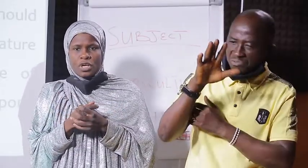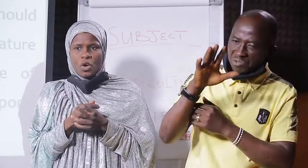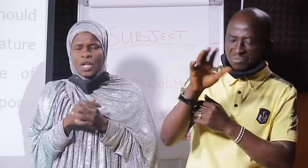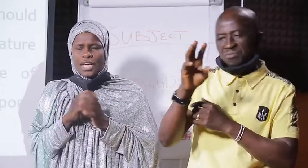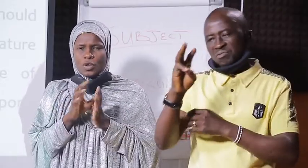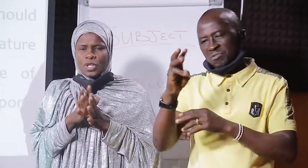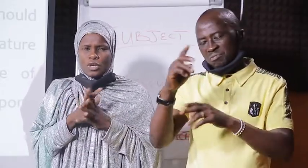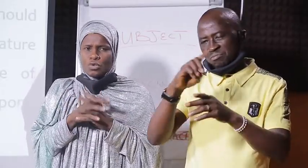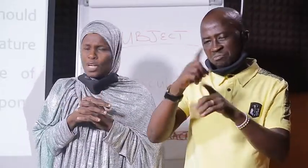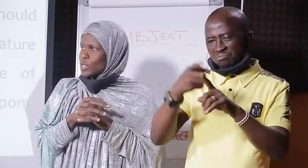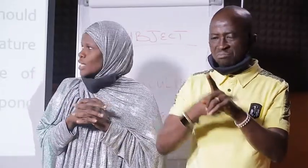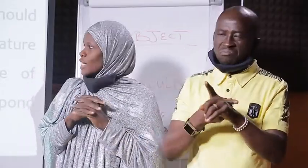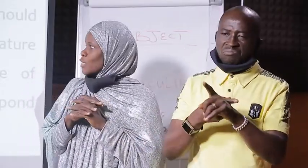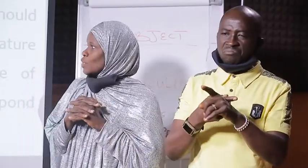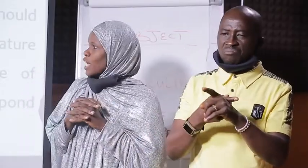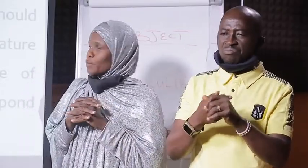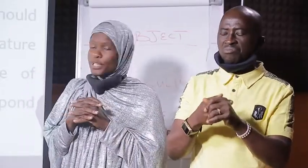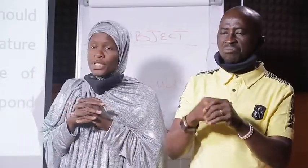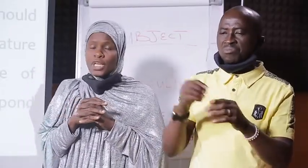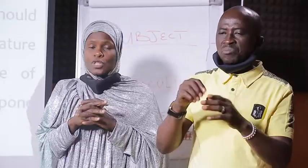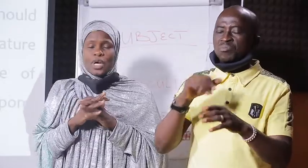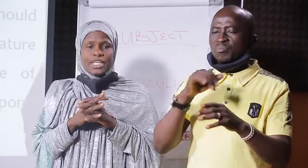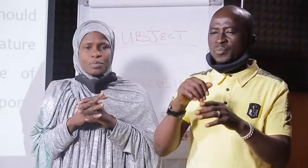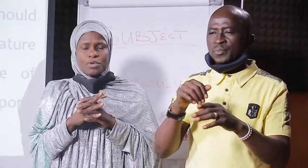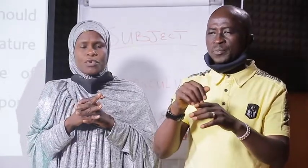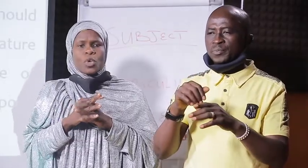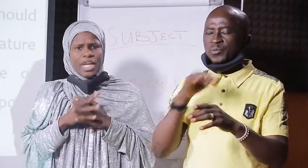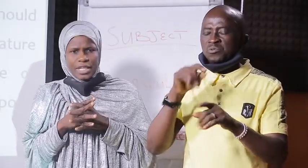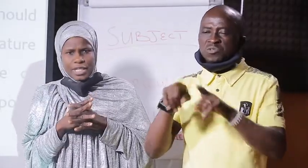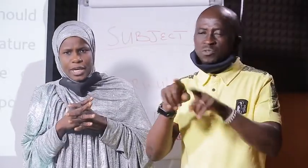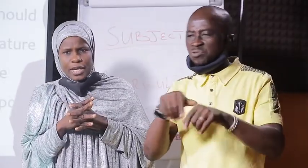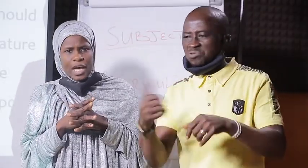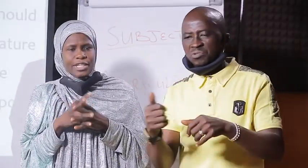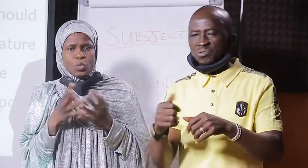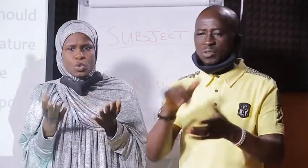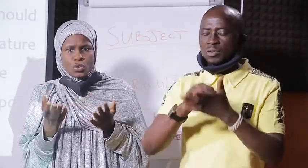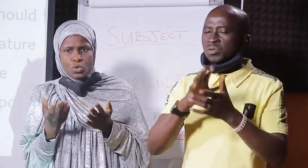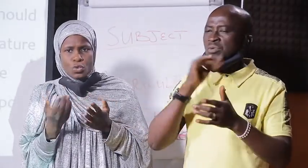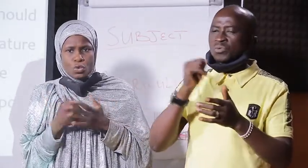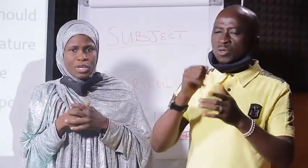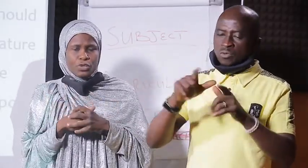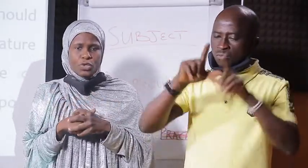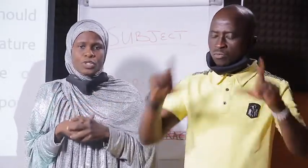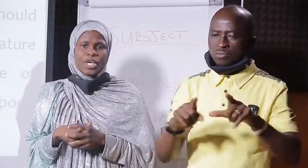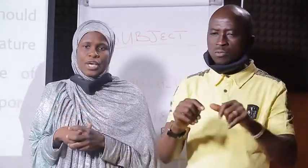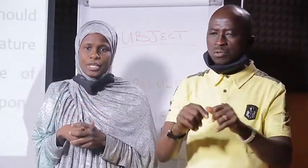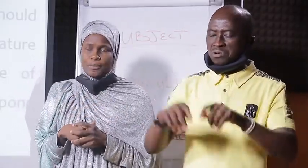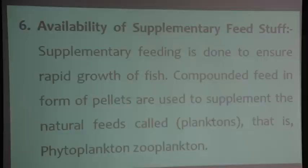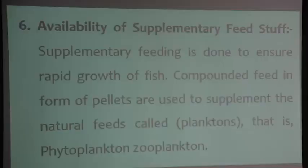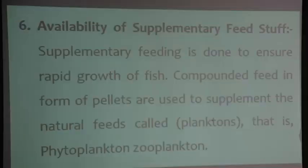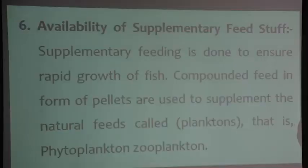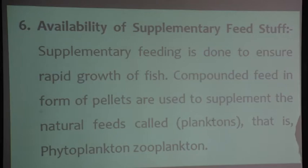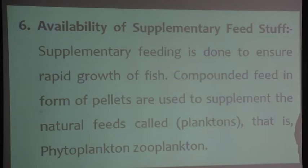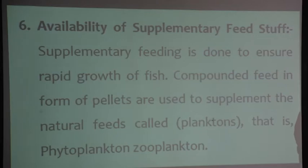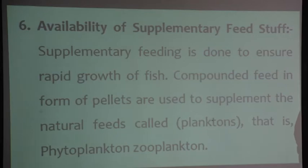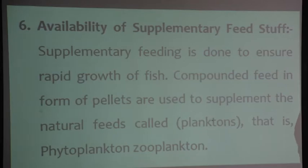months unlike the other normal ones that are not hybrid you can keep them for more than a year and they will not grow or mature early